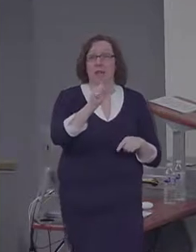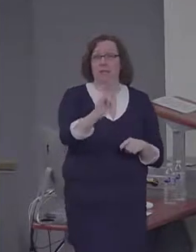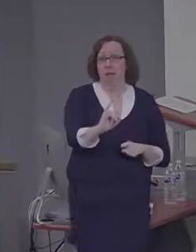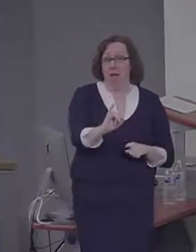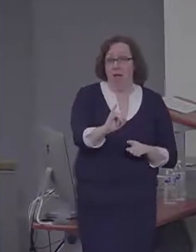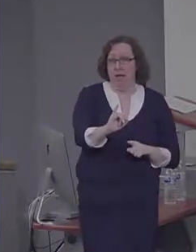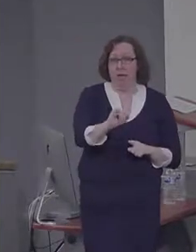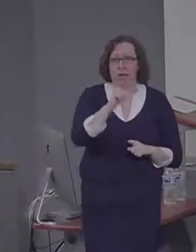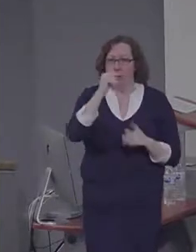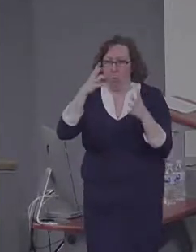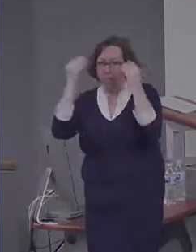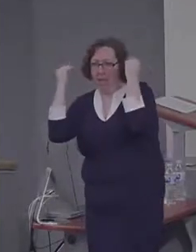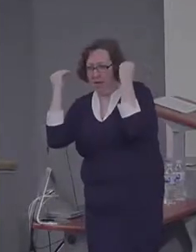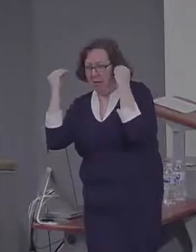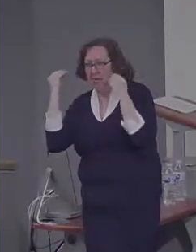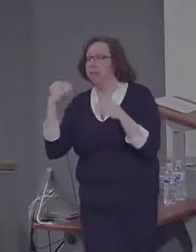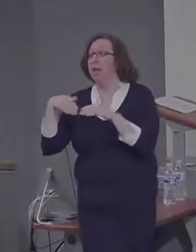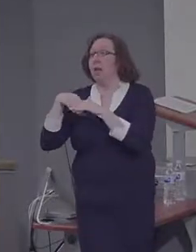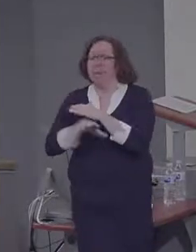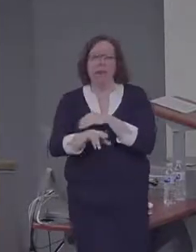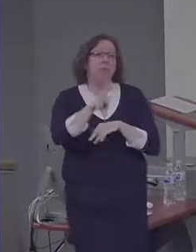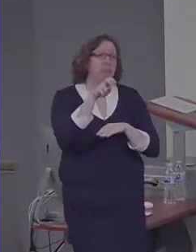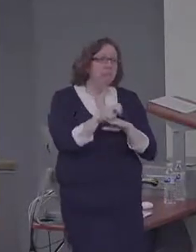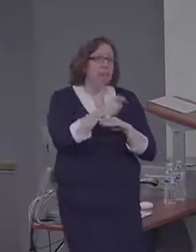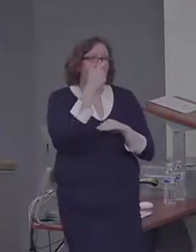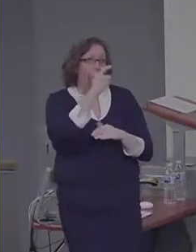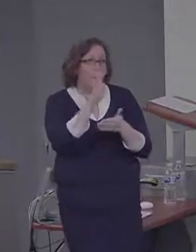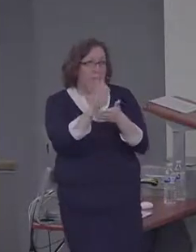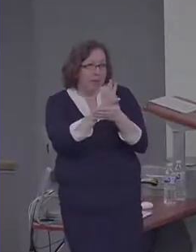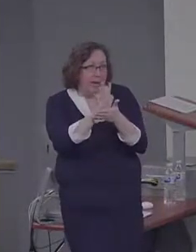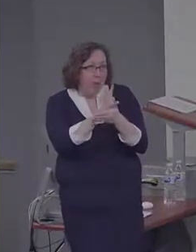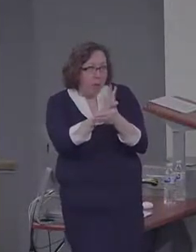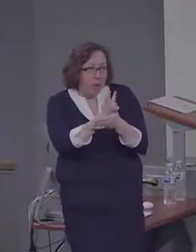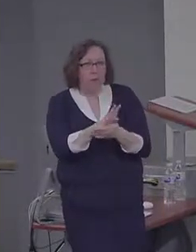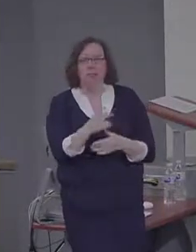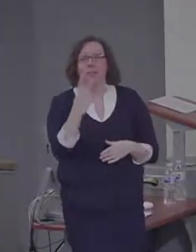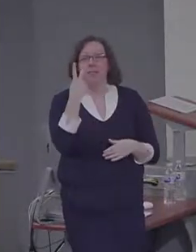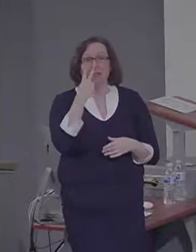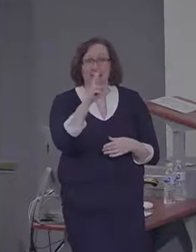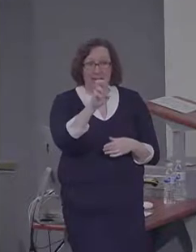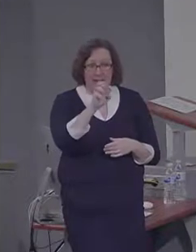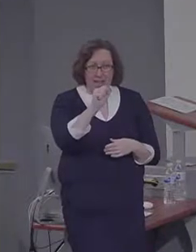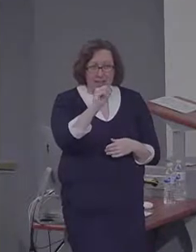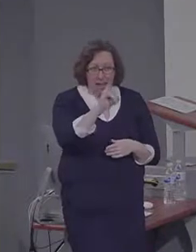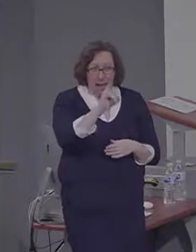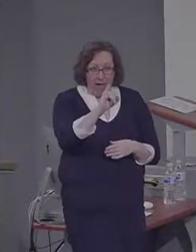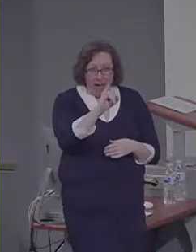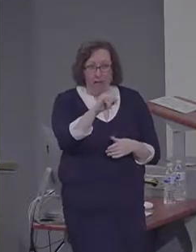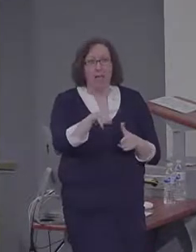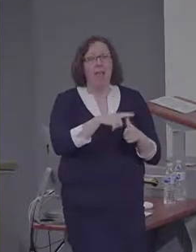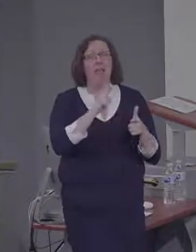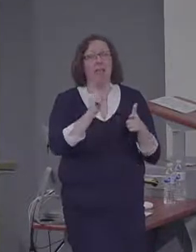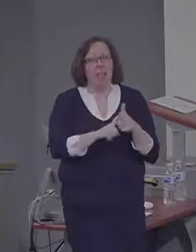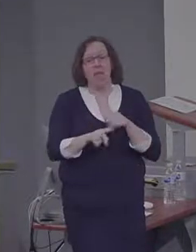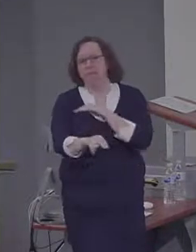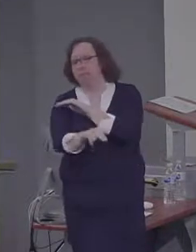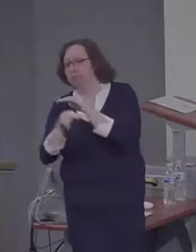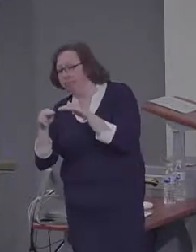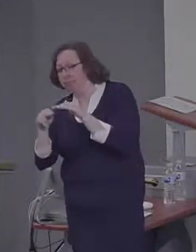video as usual. They see the specificity induction. And we turn on the scanner and we ask them to either imagine a future event, as